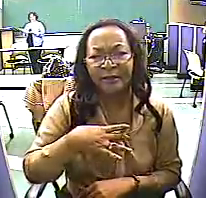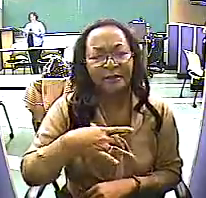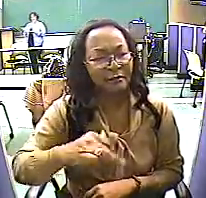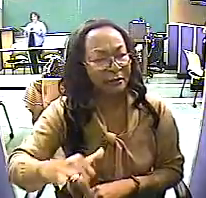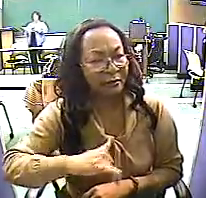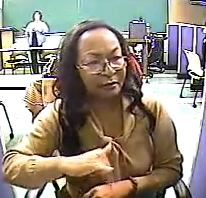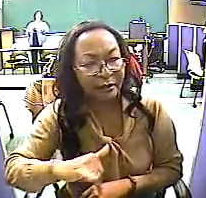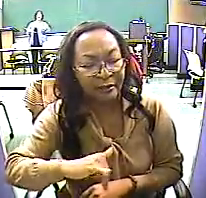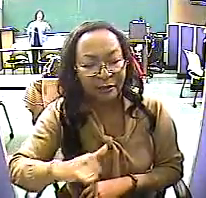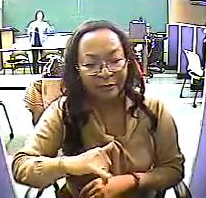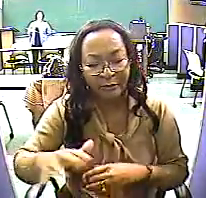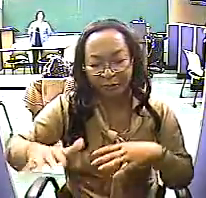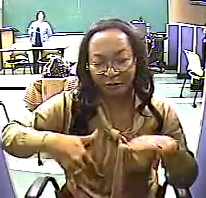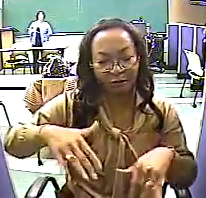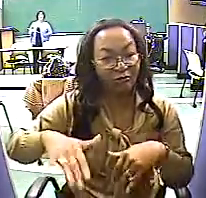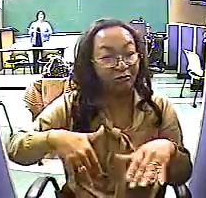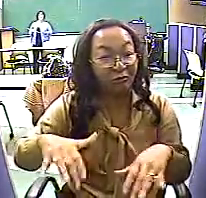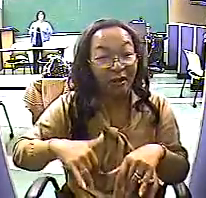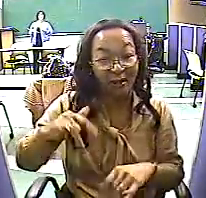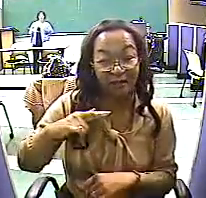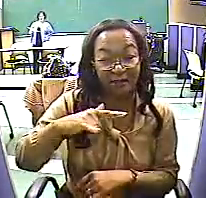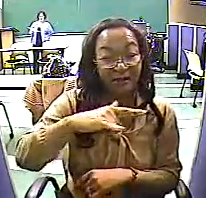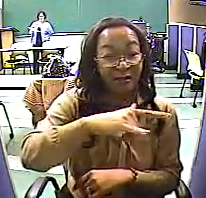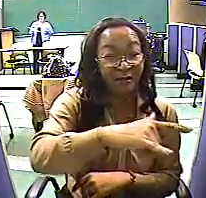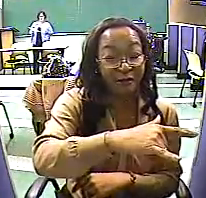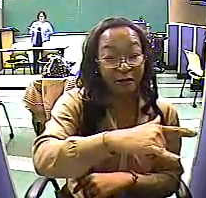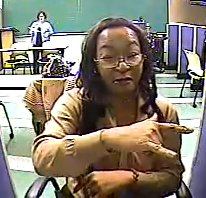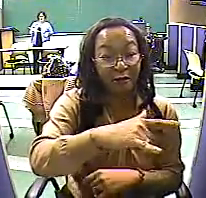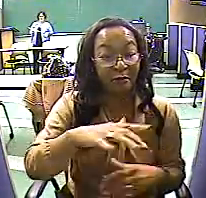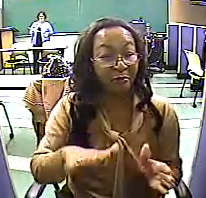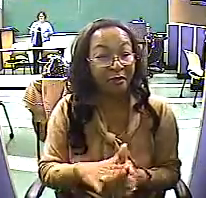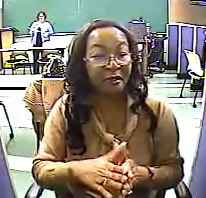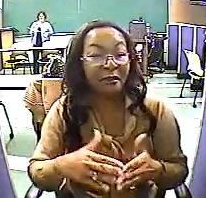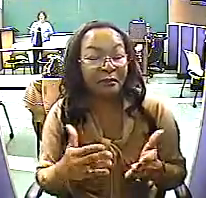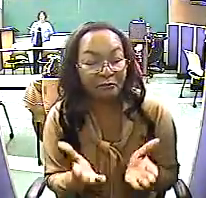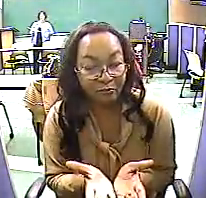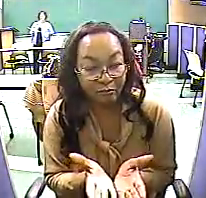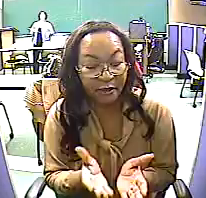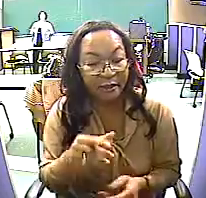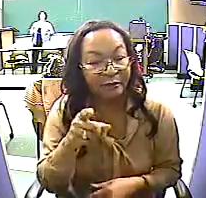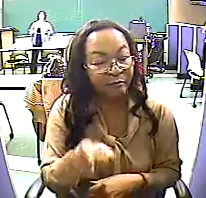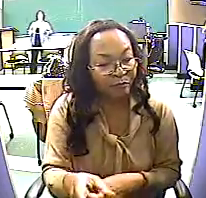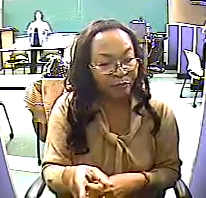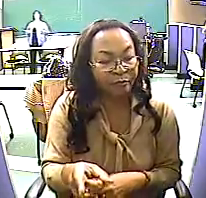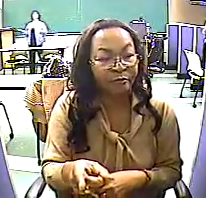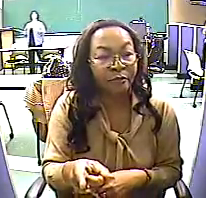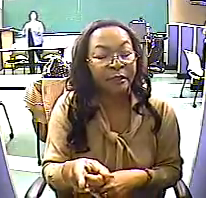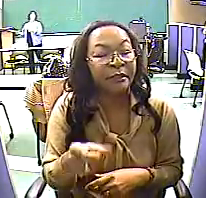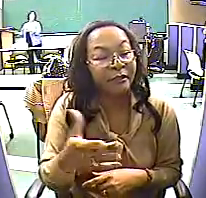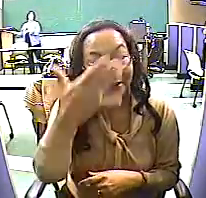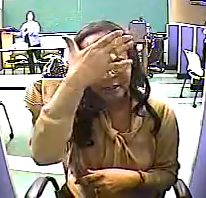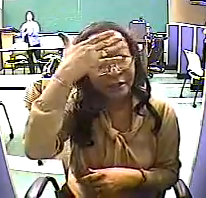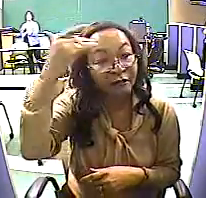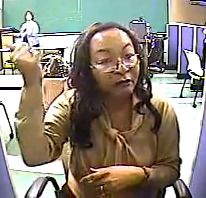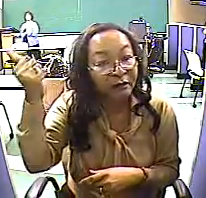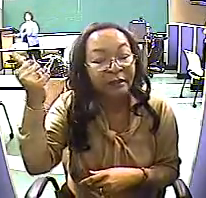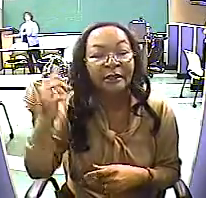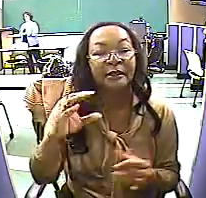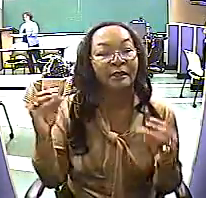He's forgotten more about the science of aeronautics than most of us other pilots will ever